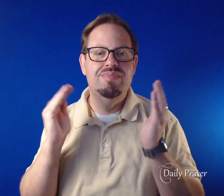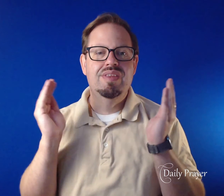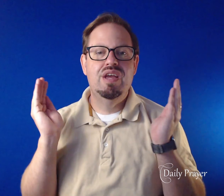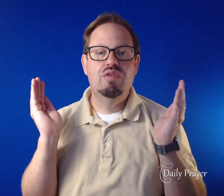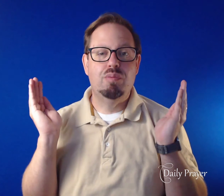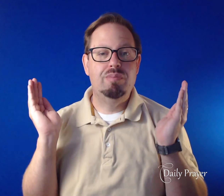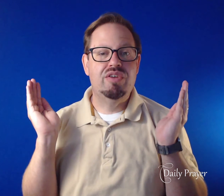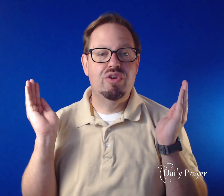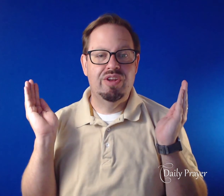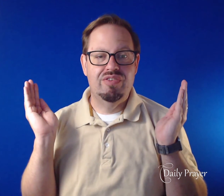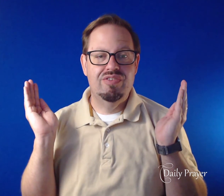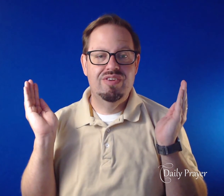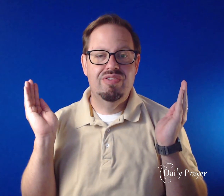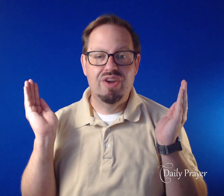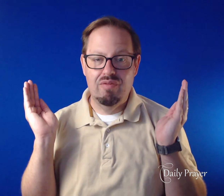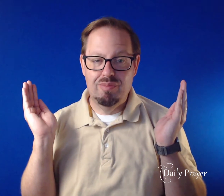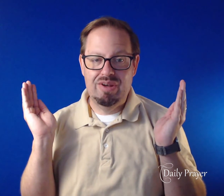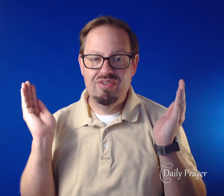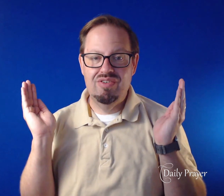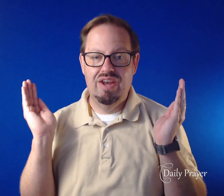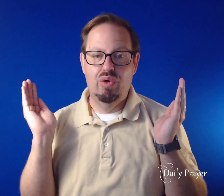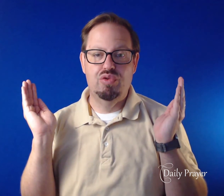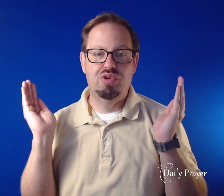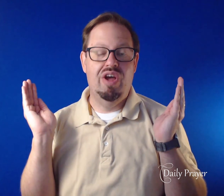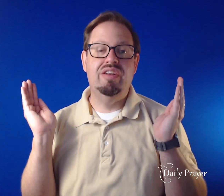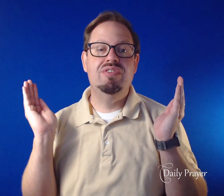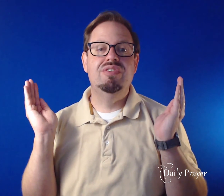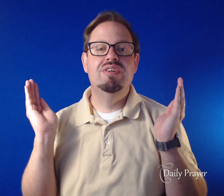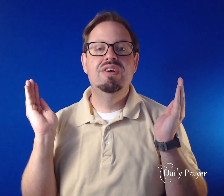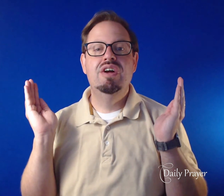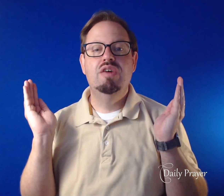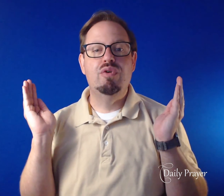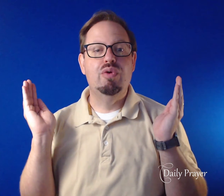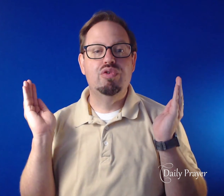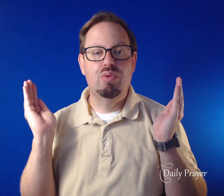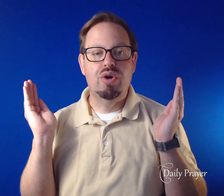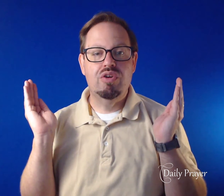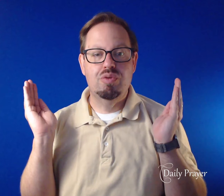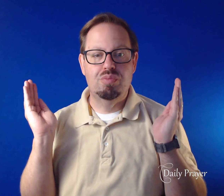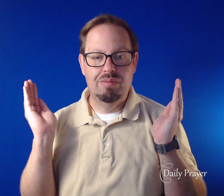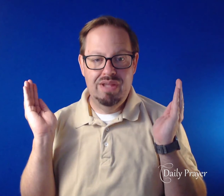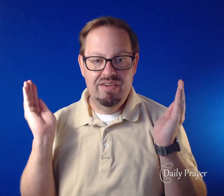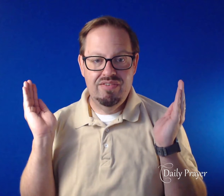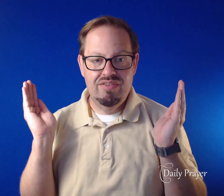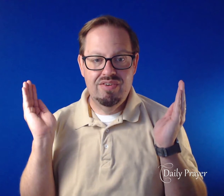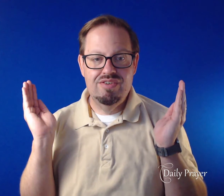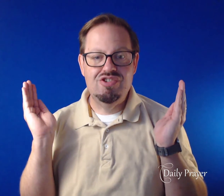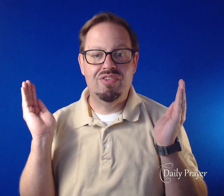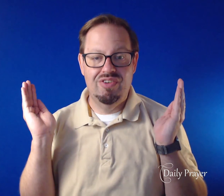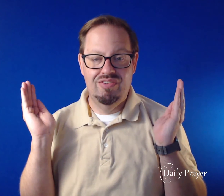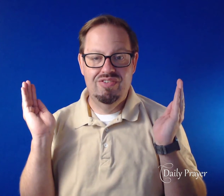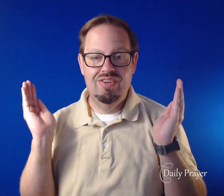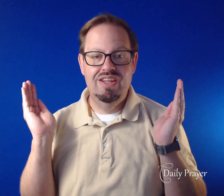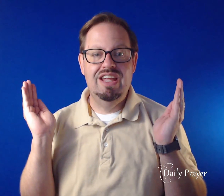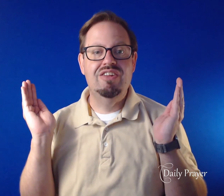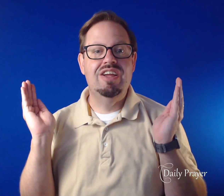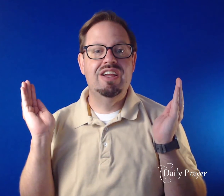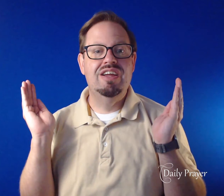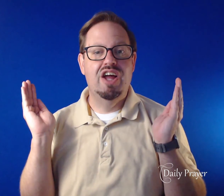For public servants, the government, and those who protect us, for those who work to bring peace, justice, healing, and